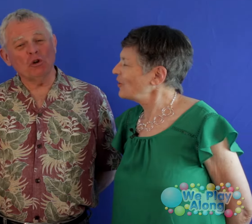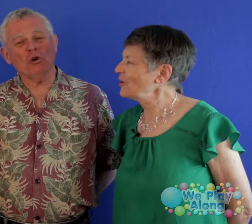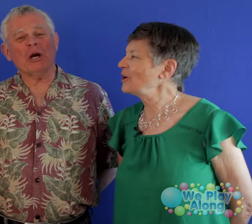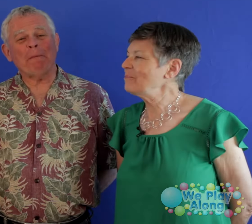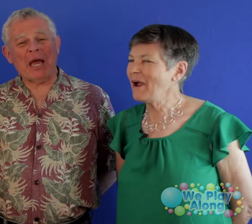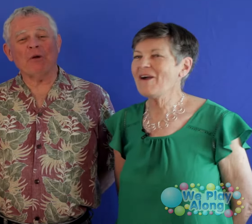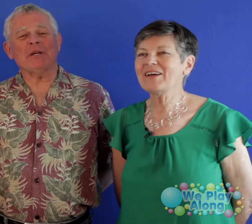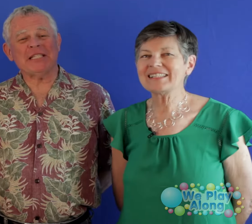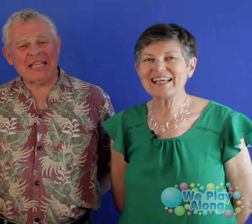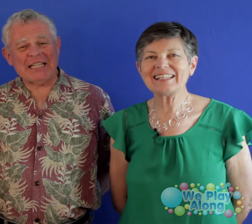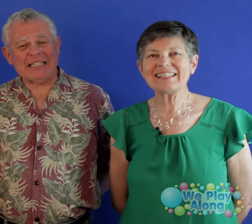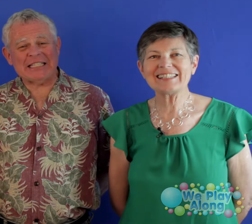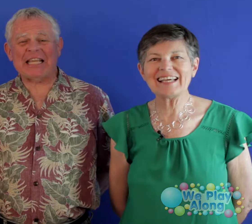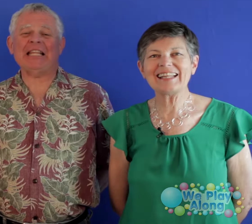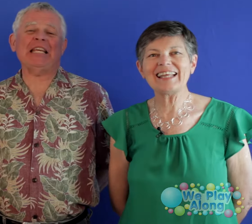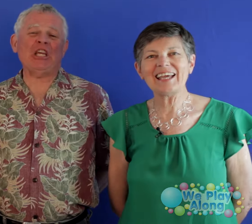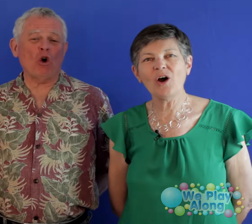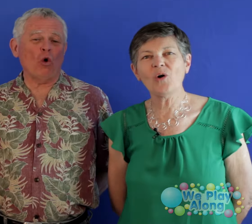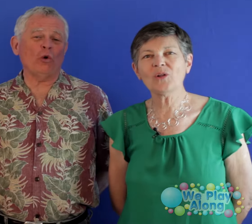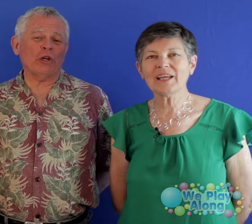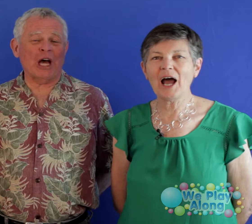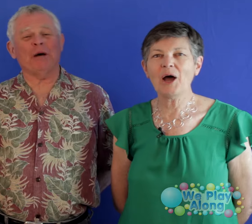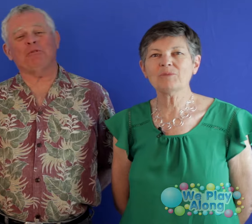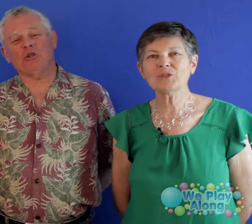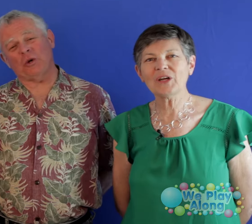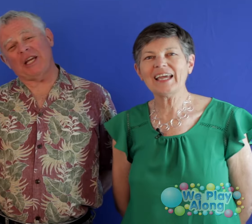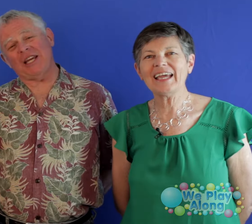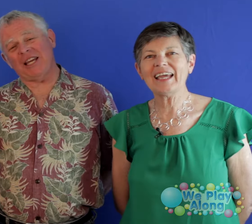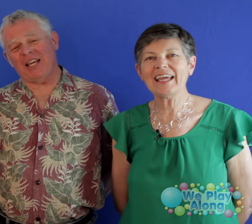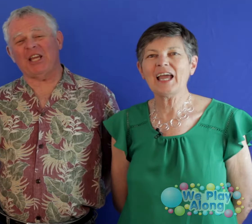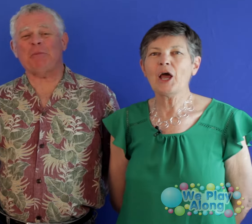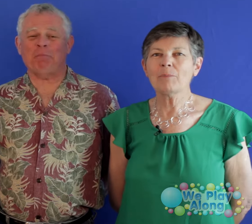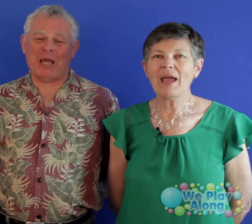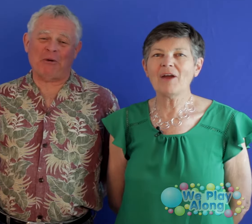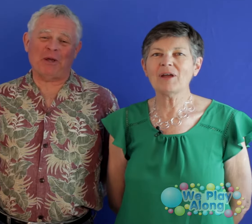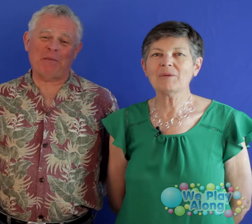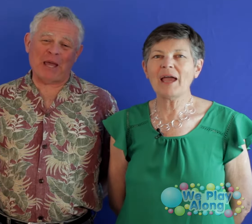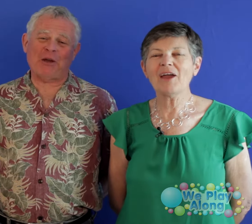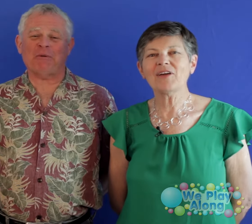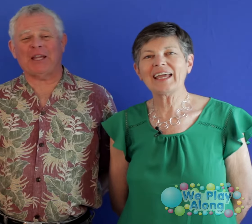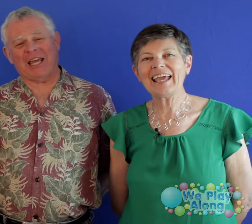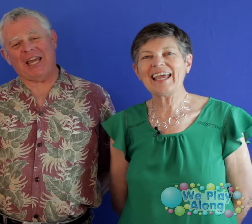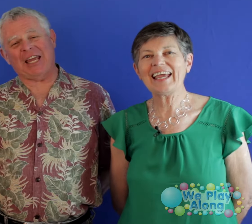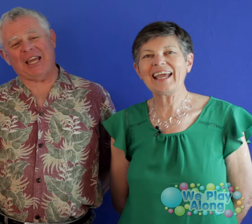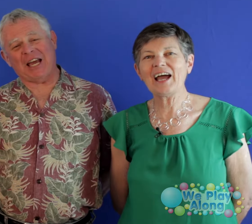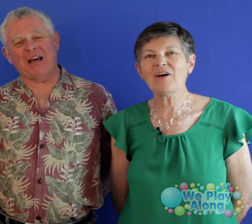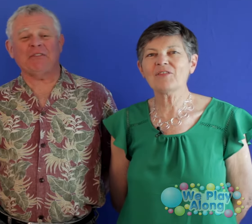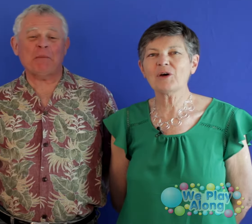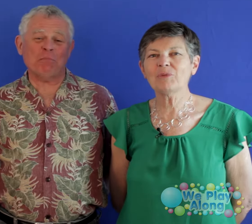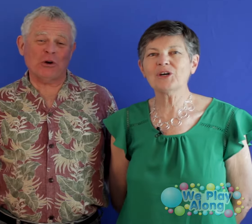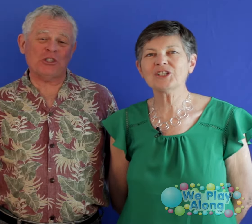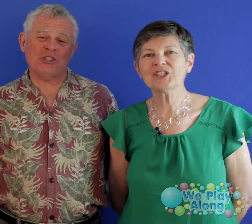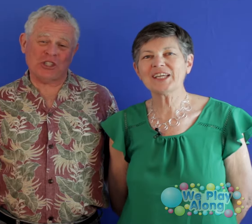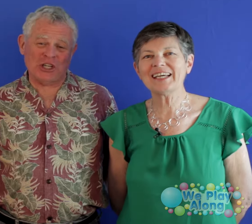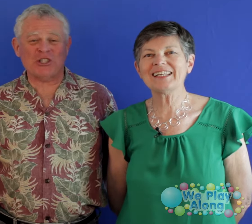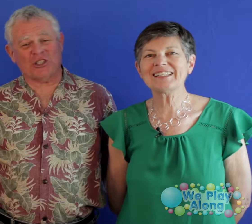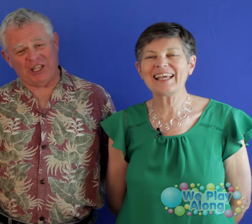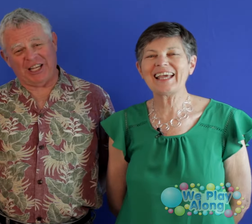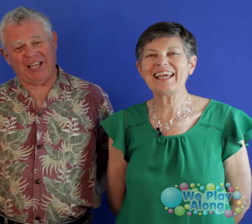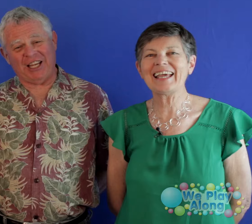Cougaburra sits in the Old Gum Tree. Merry, merry king of the bushes he.